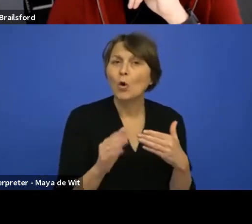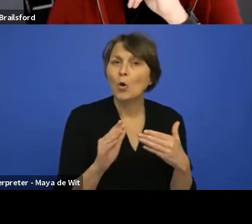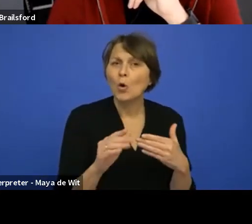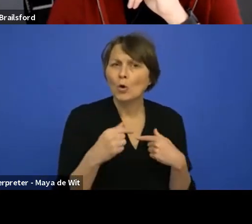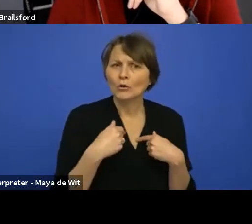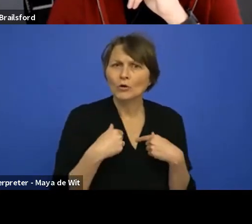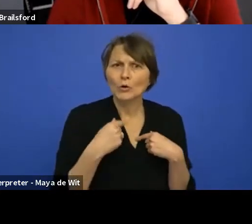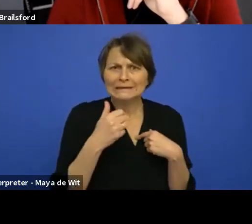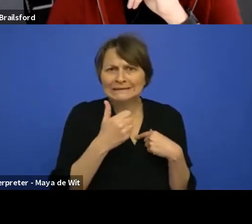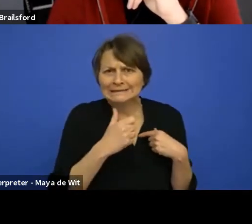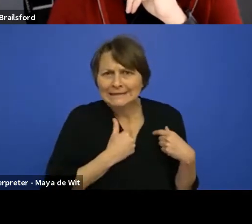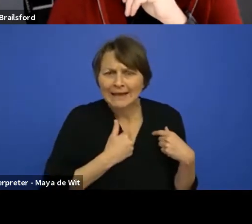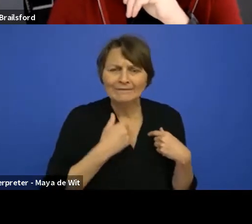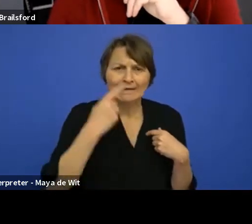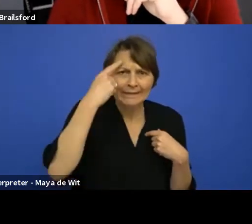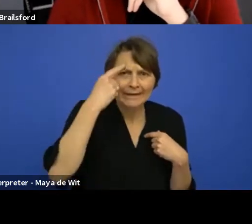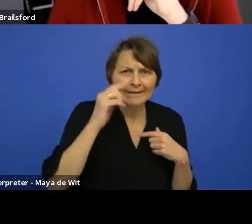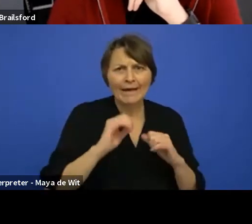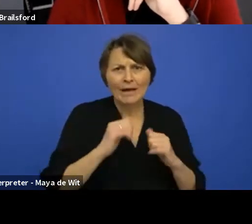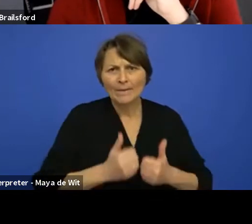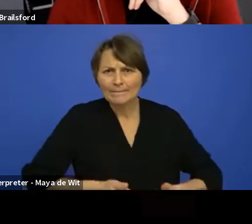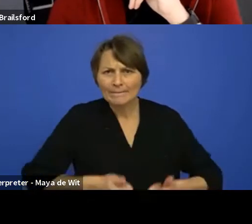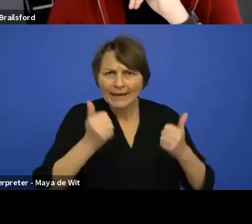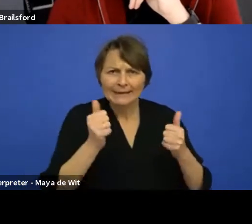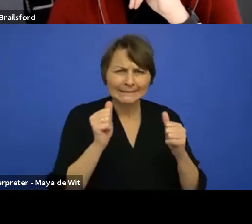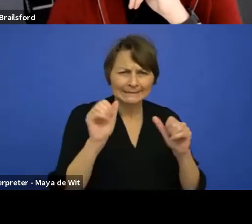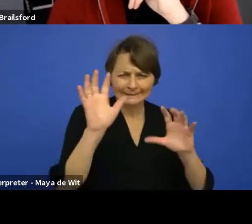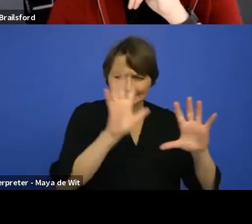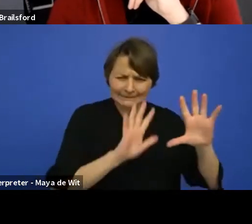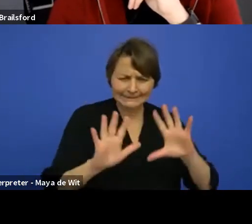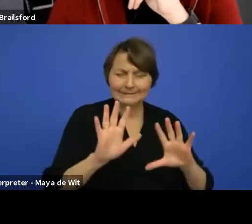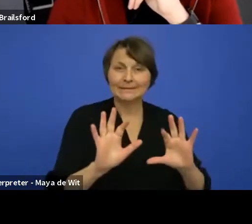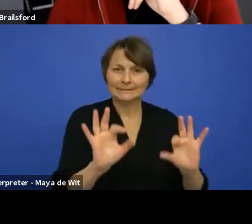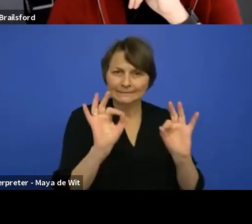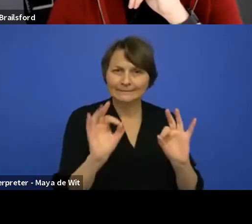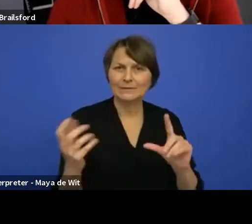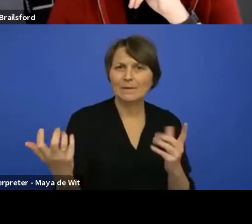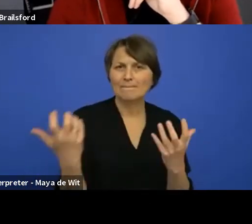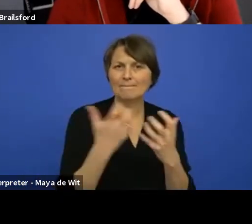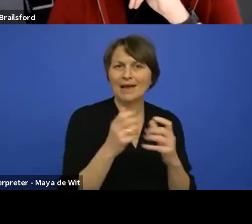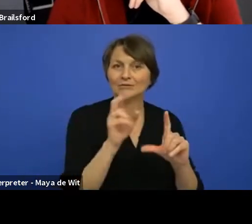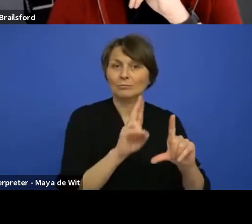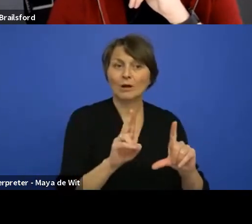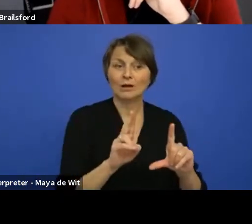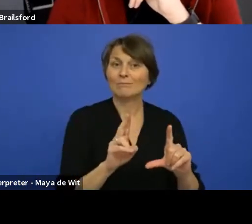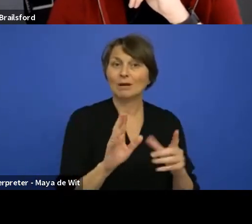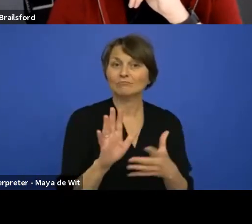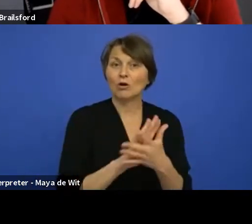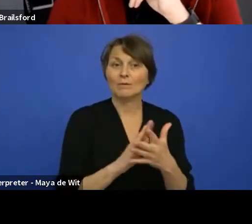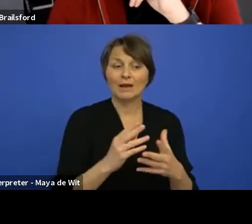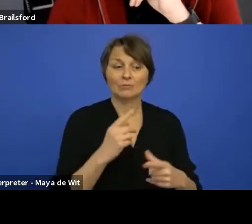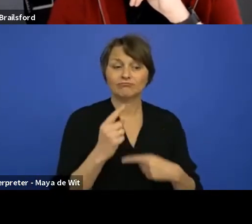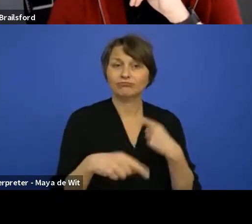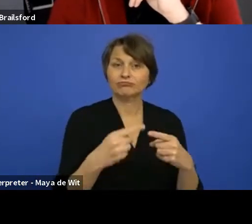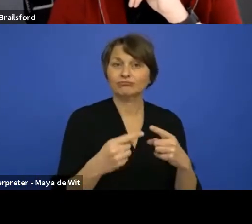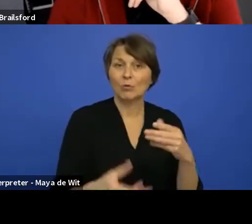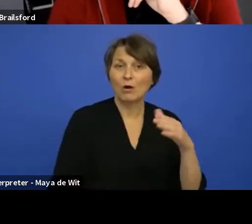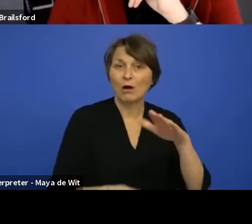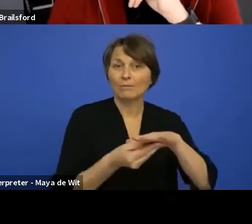updating the properties. They will just update themselves. Yeah, also for accessibility. think